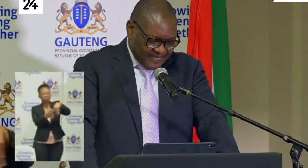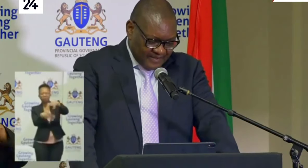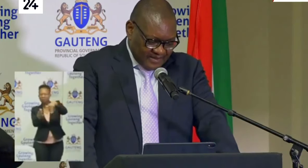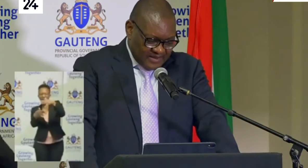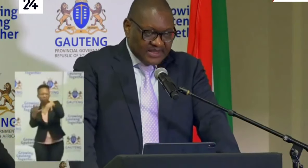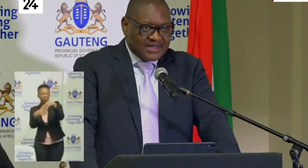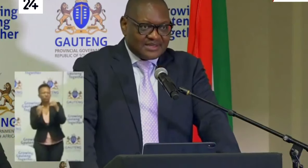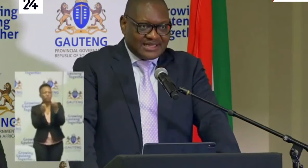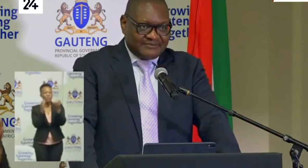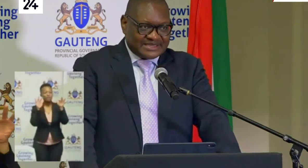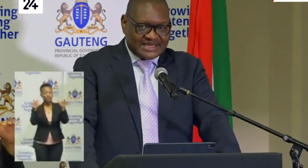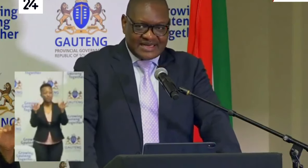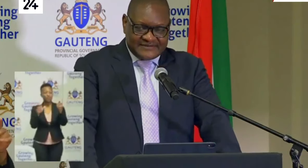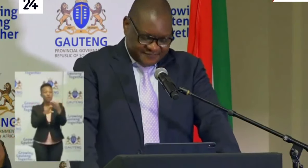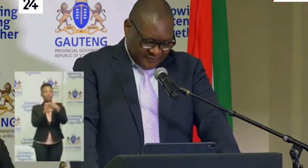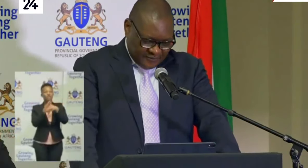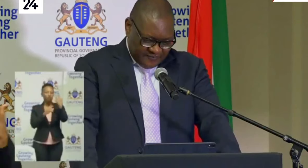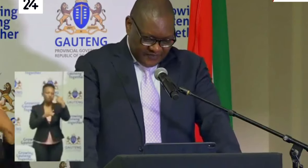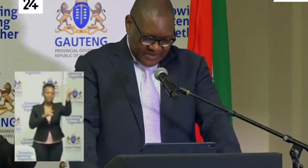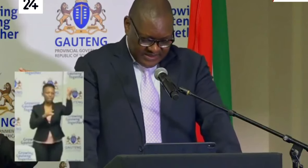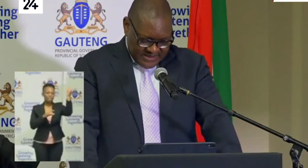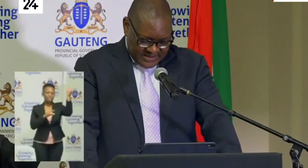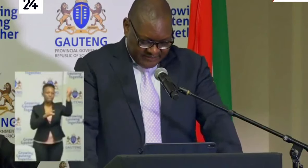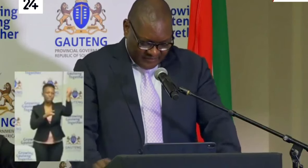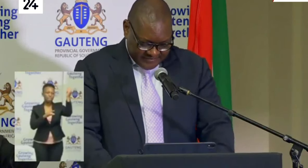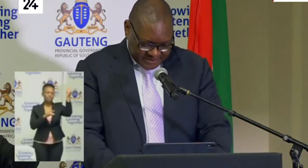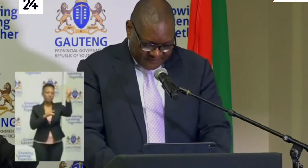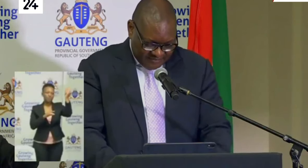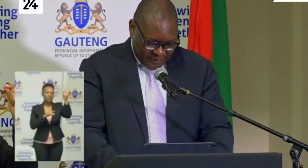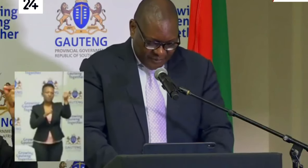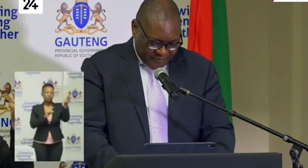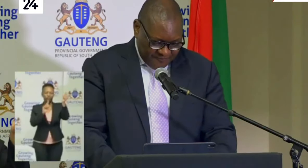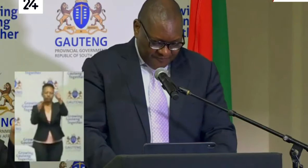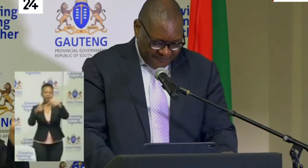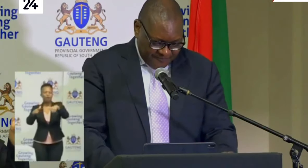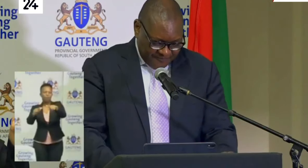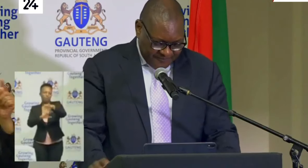that person left for the province of Limpop.